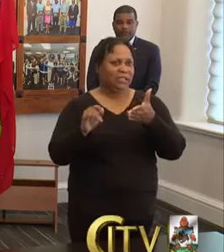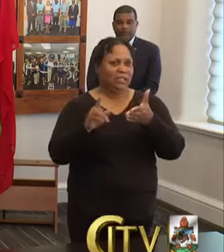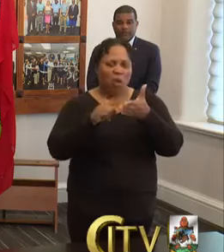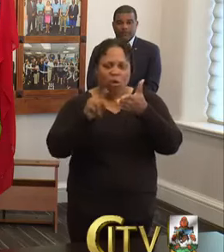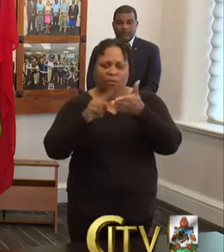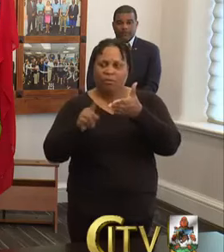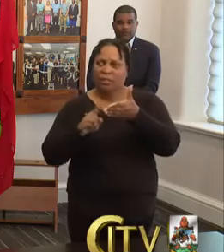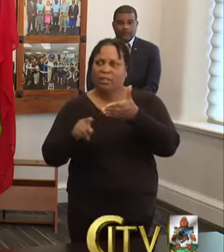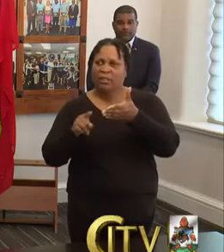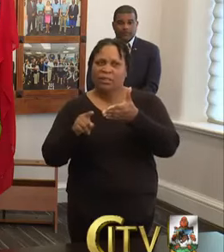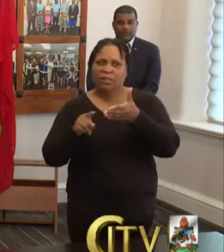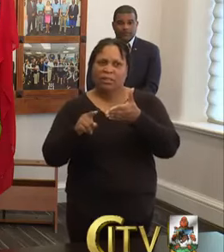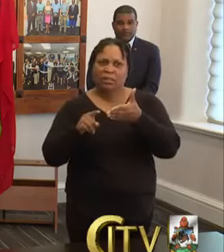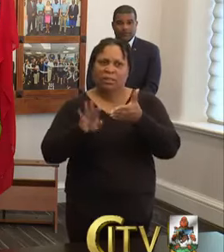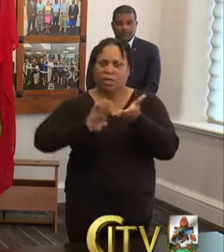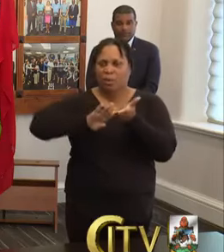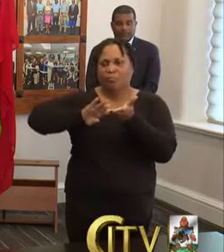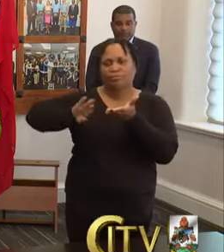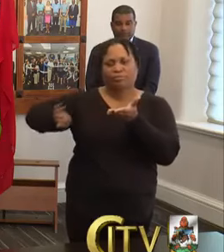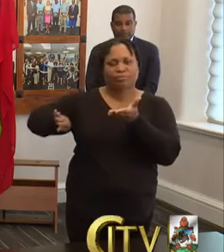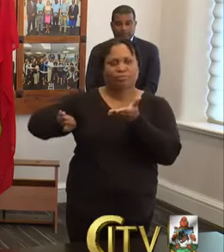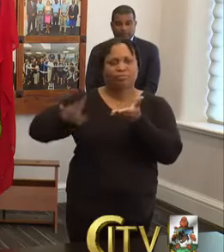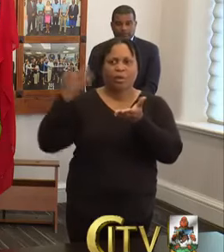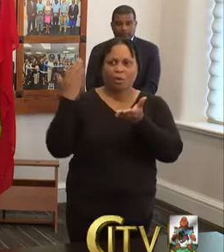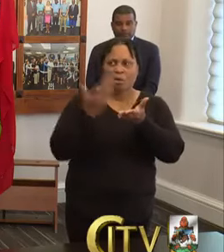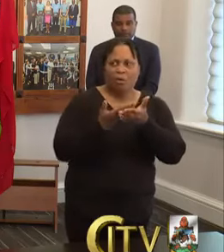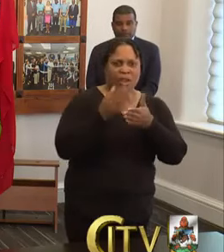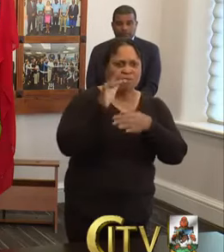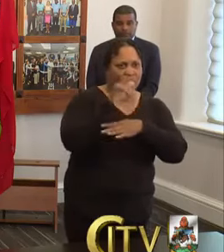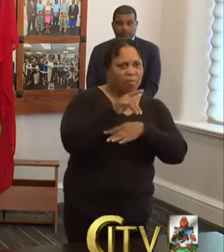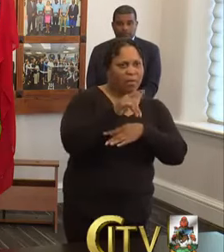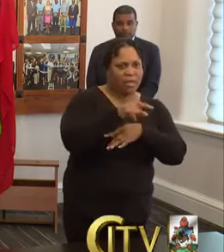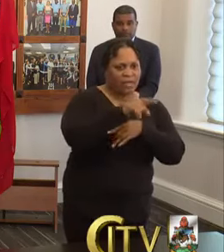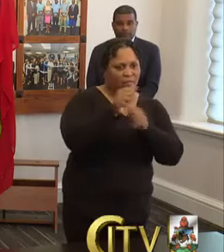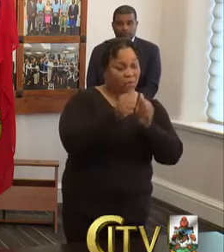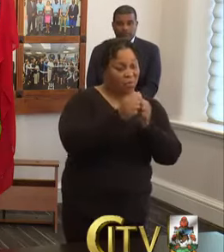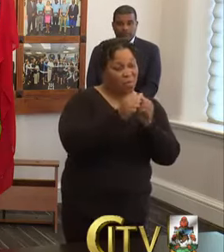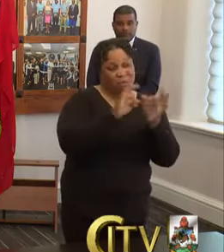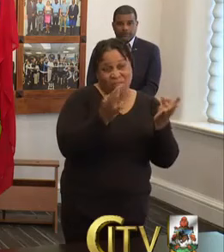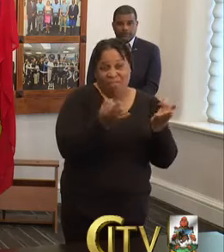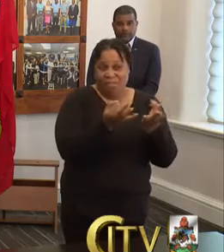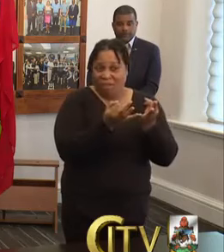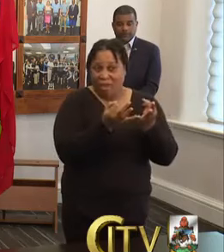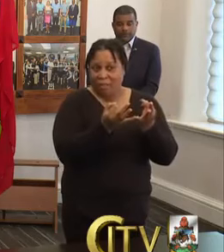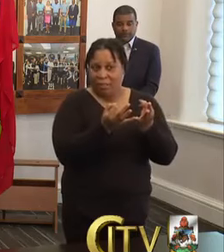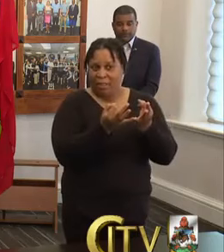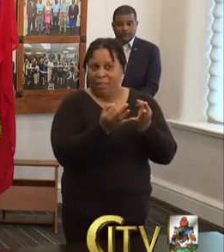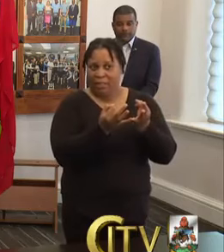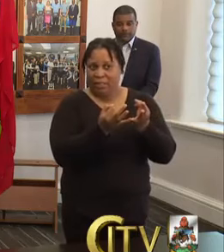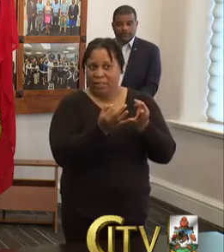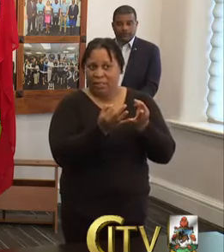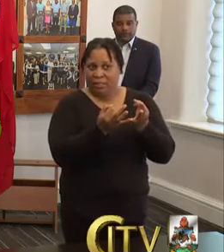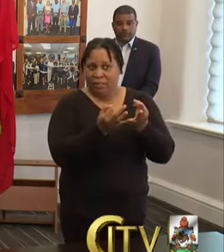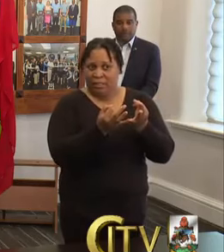can we rule out that they were on a plane then, that they came in, and that they were with a family member that